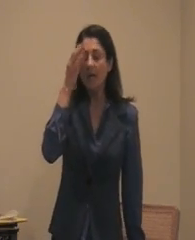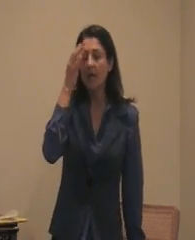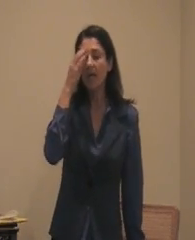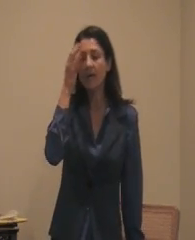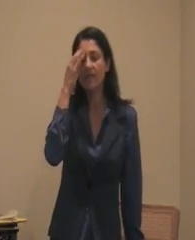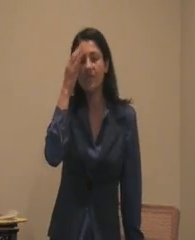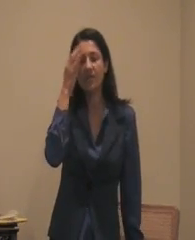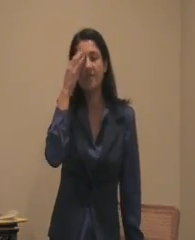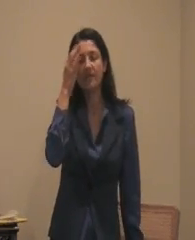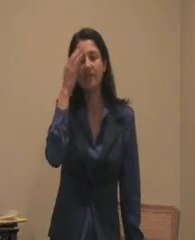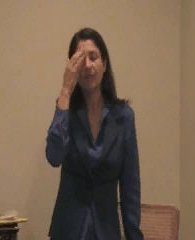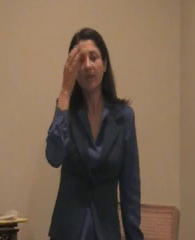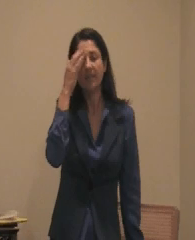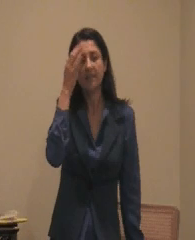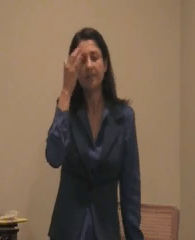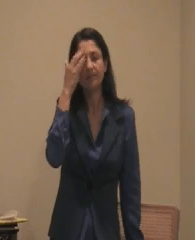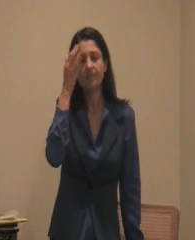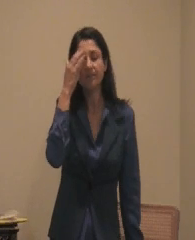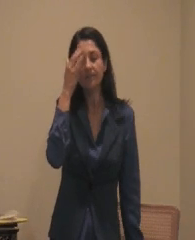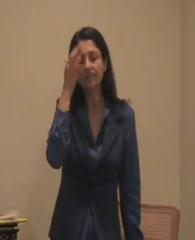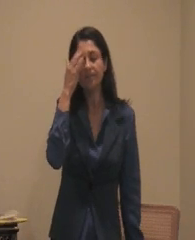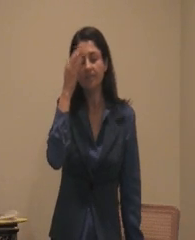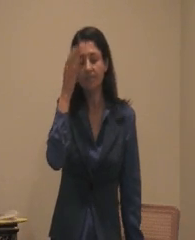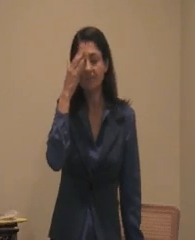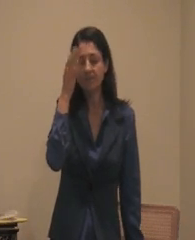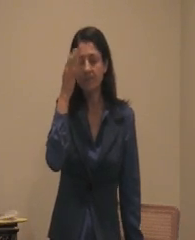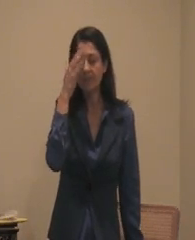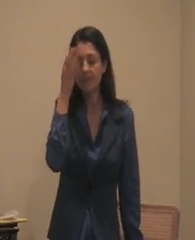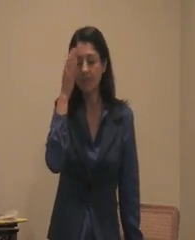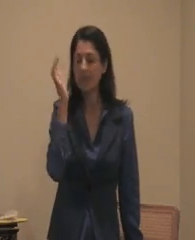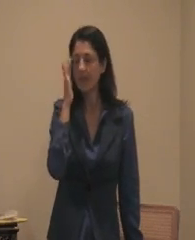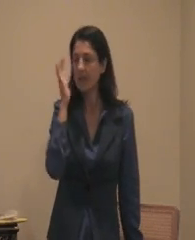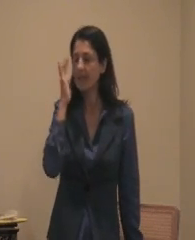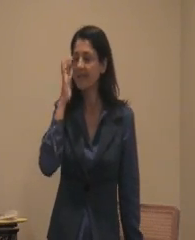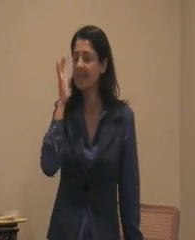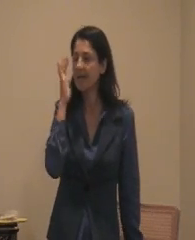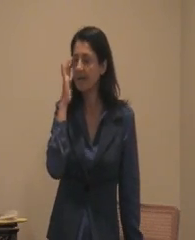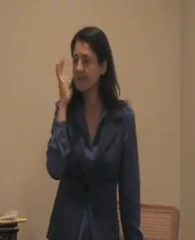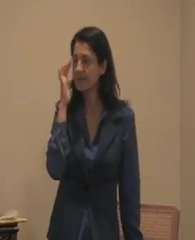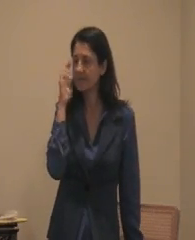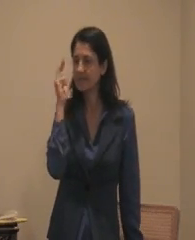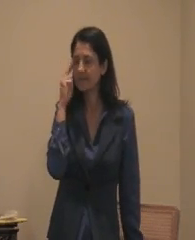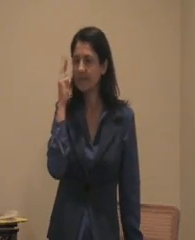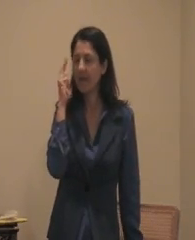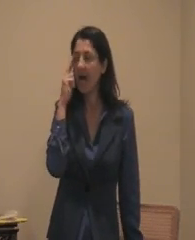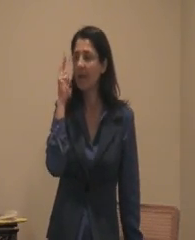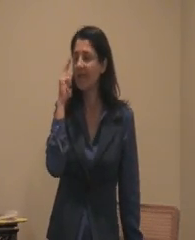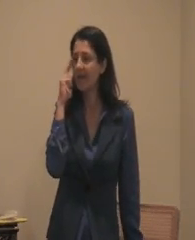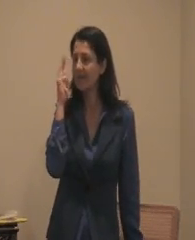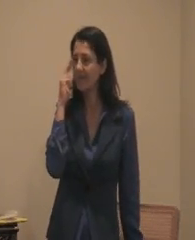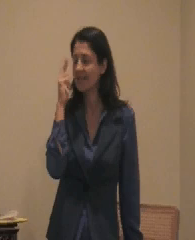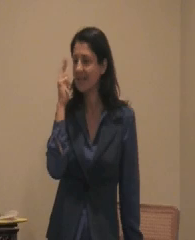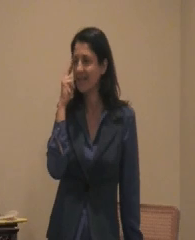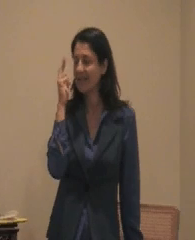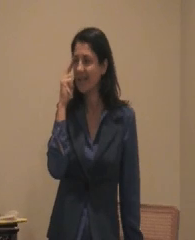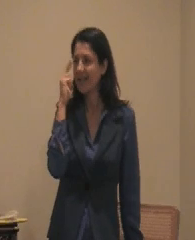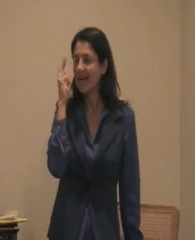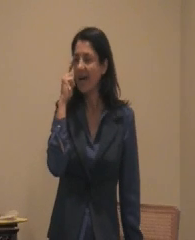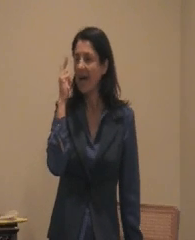The stress of the food I've eaten, it's enough. I'm enough. I